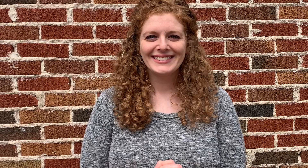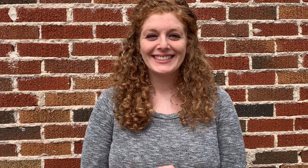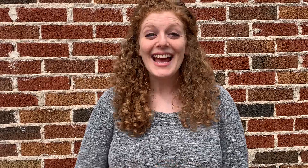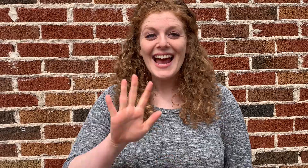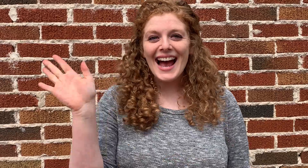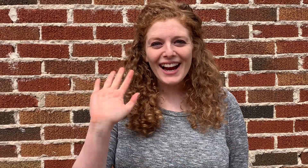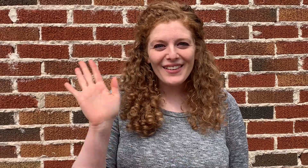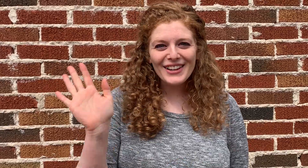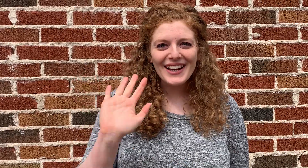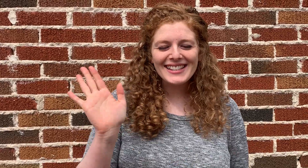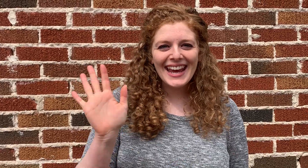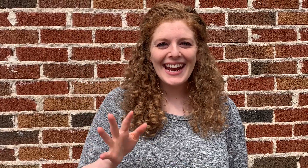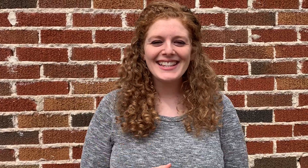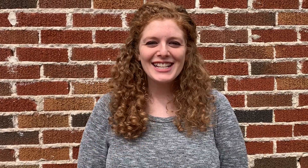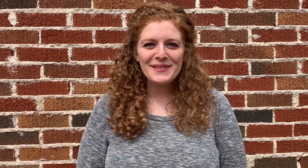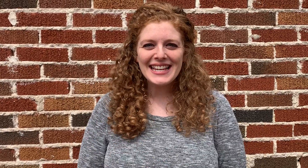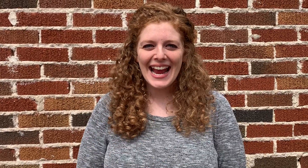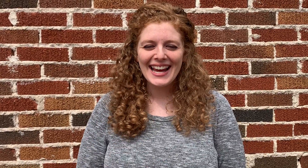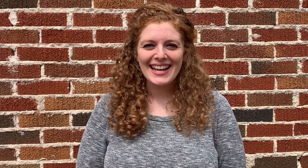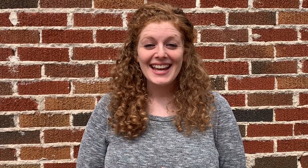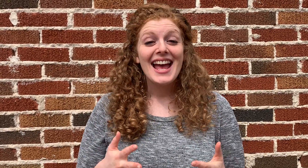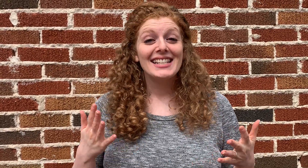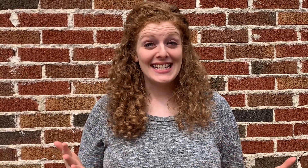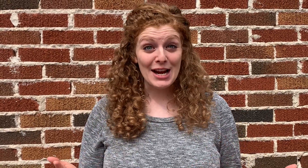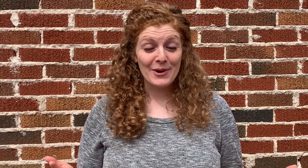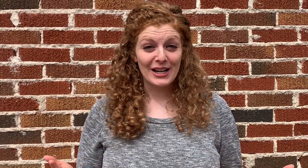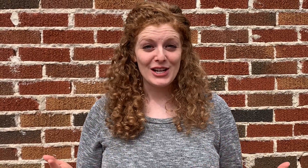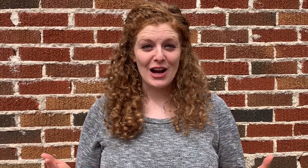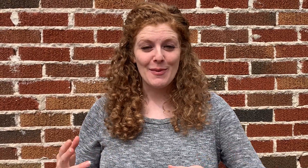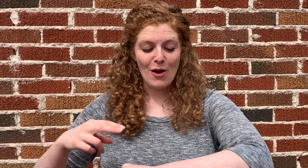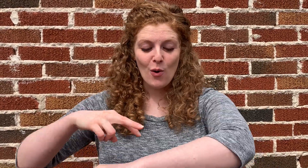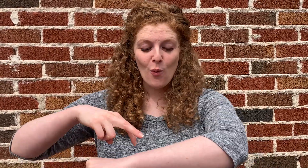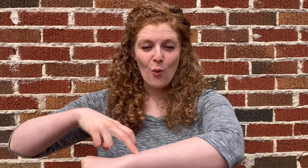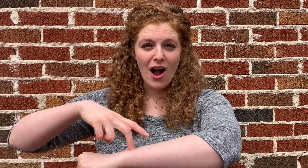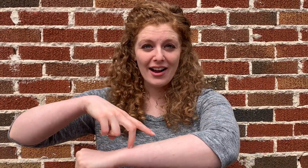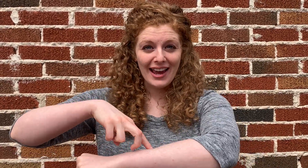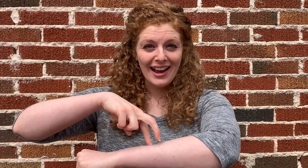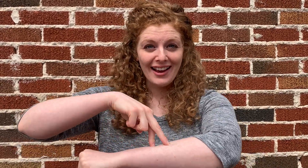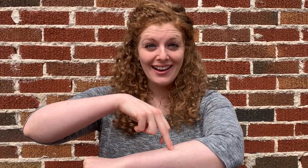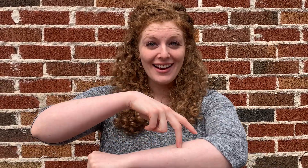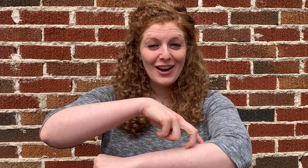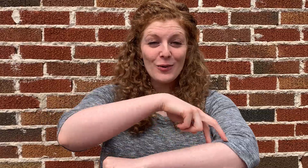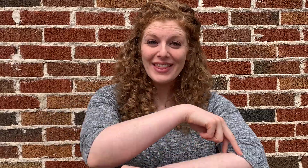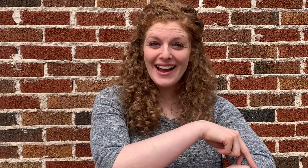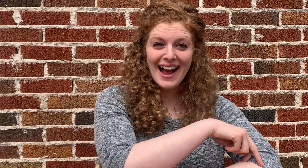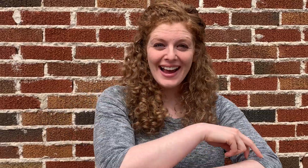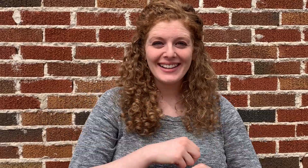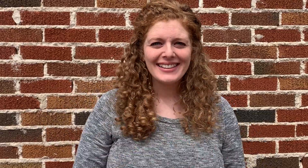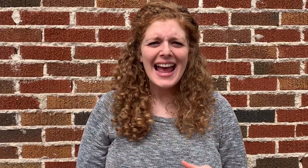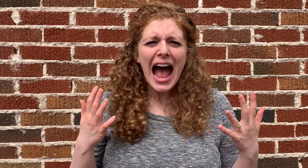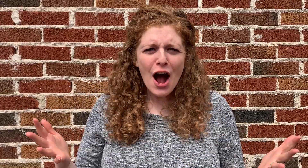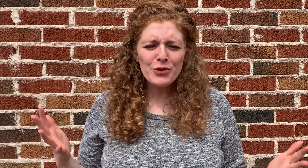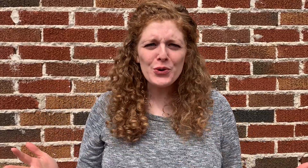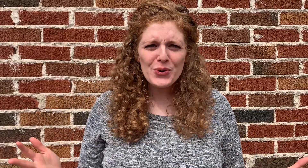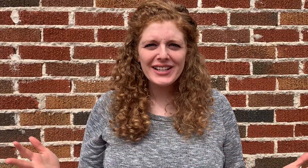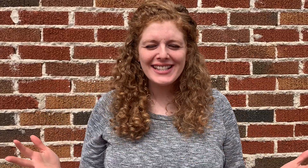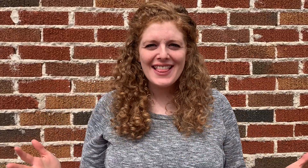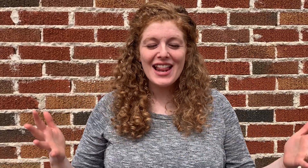Hi, Holy Cross kids. It's Miss Hannah. Today we're going to talk about walking with God. How cool is it that